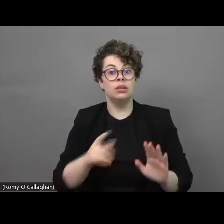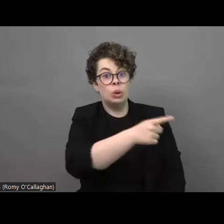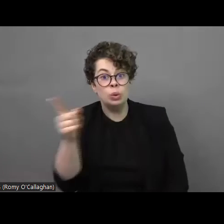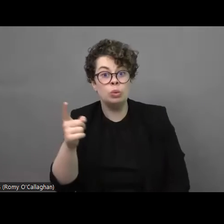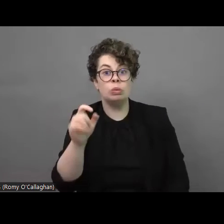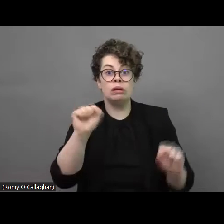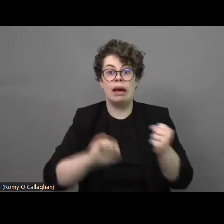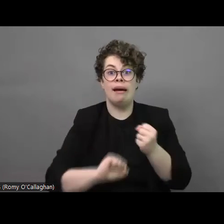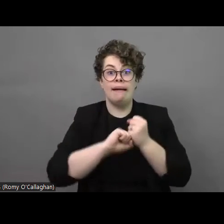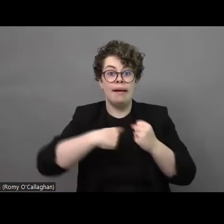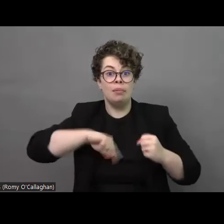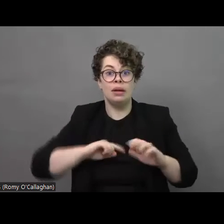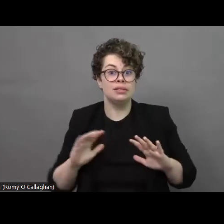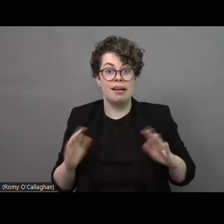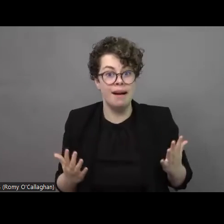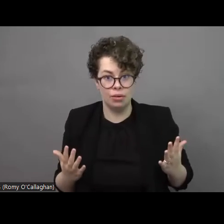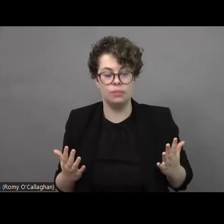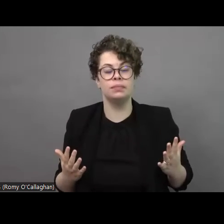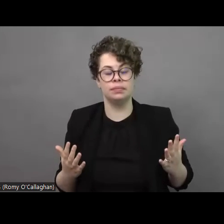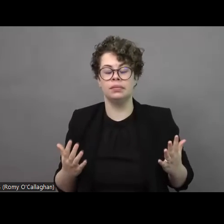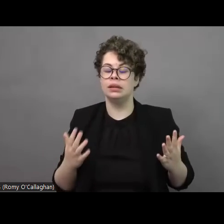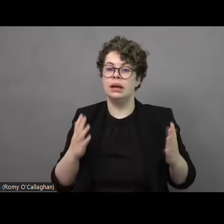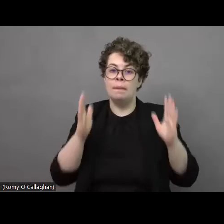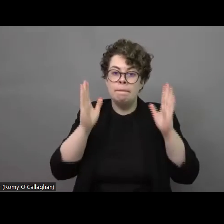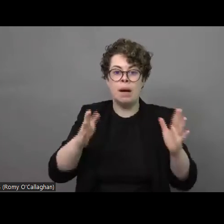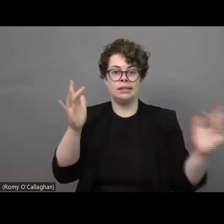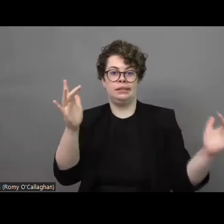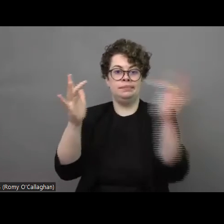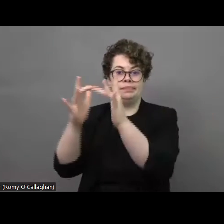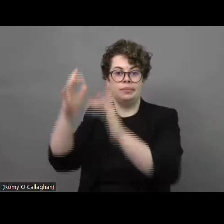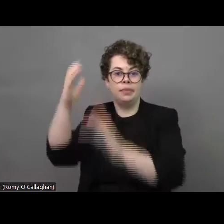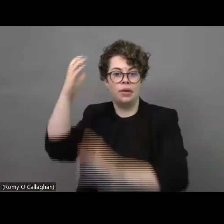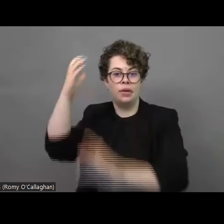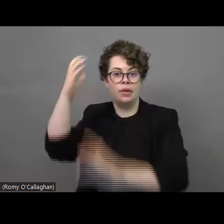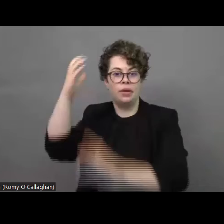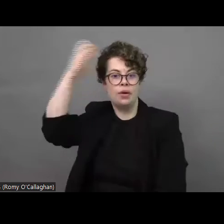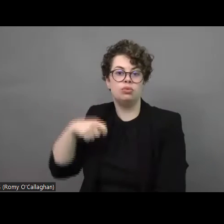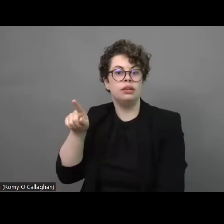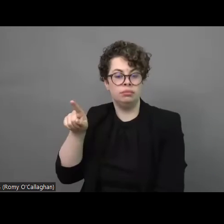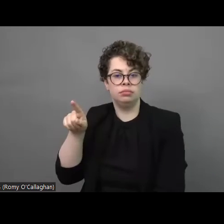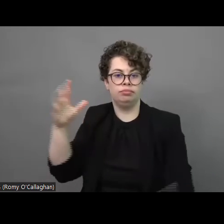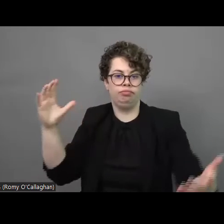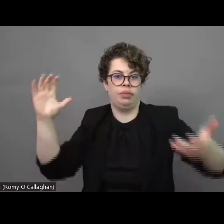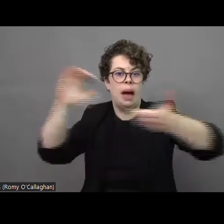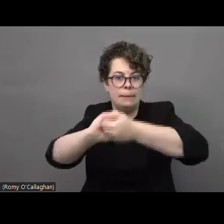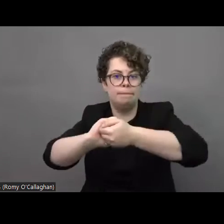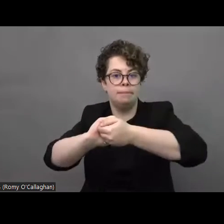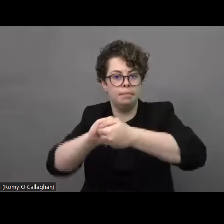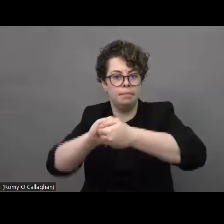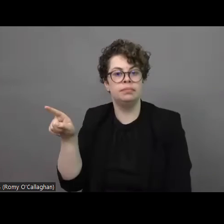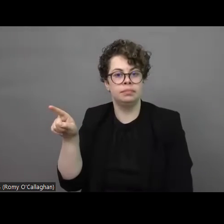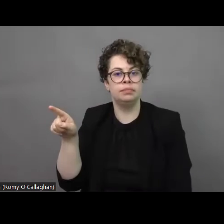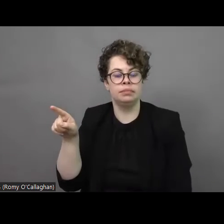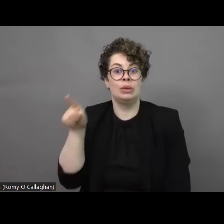help with evacuation and it's important to help the Ukrainian government so that they can effectively help with